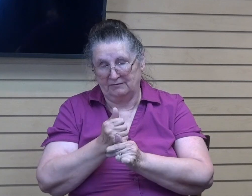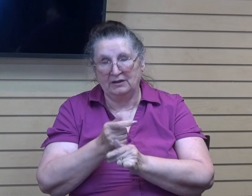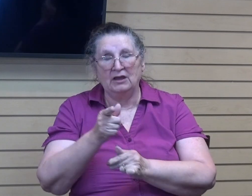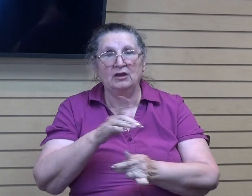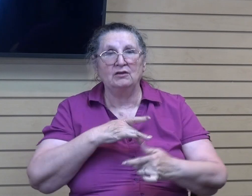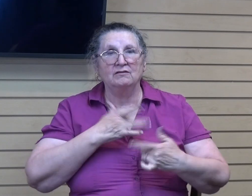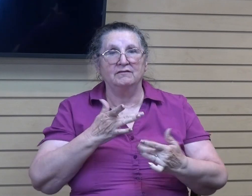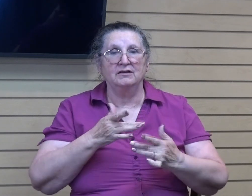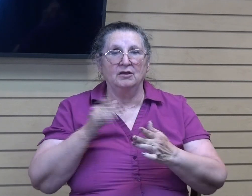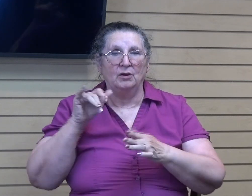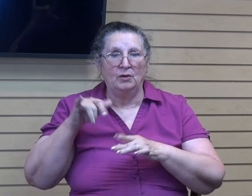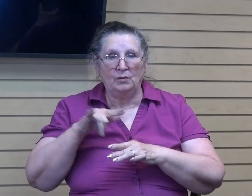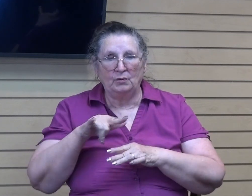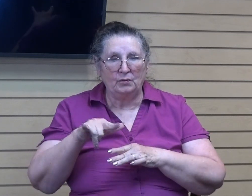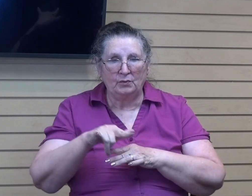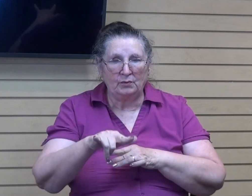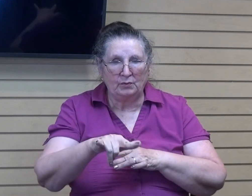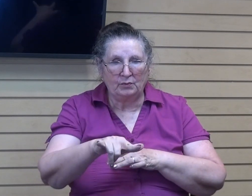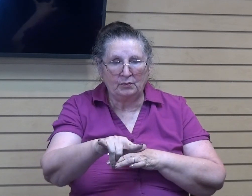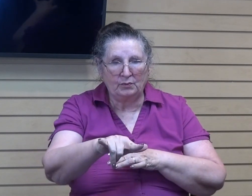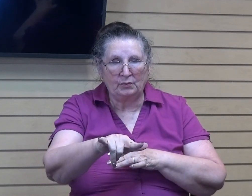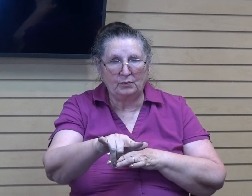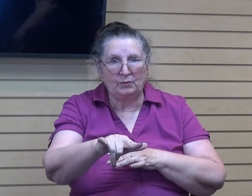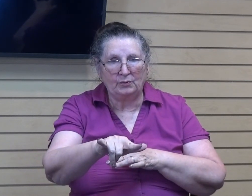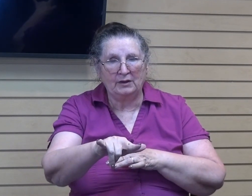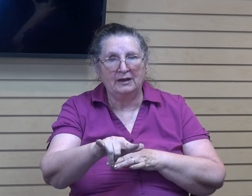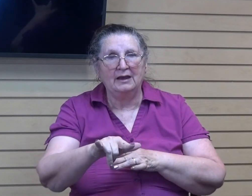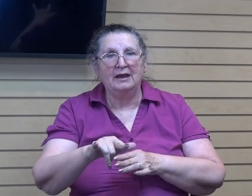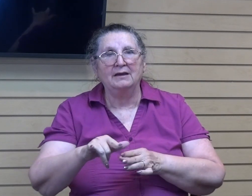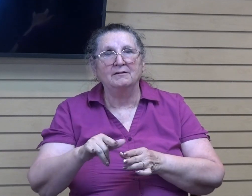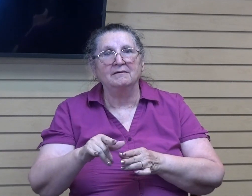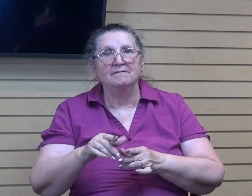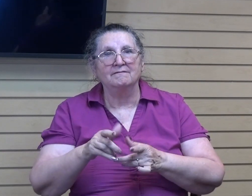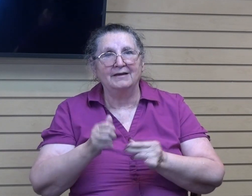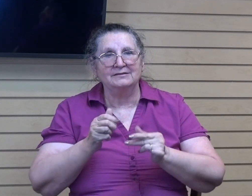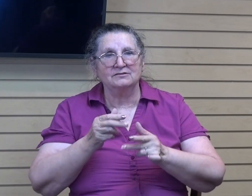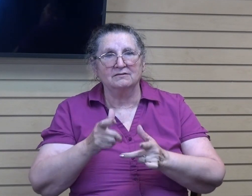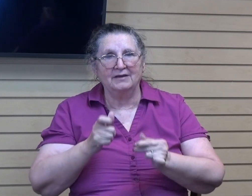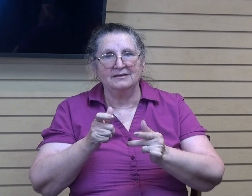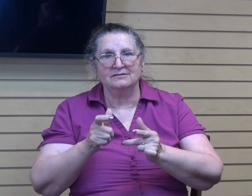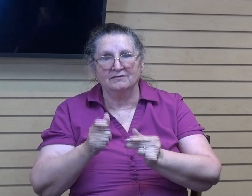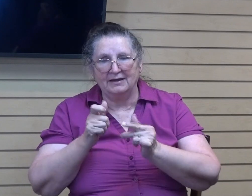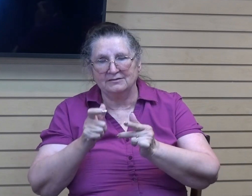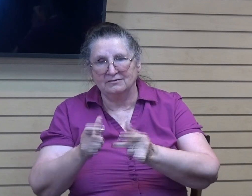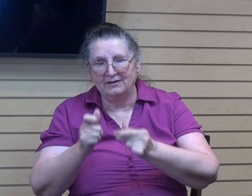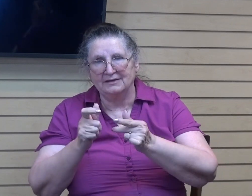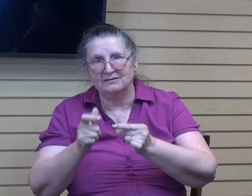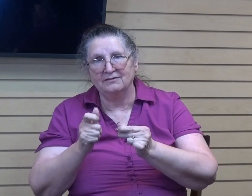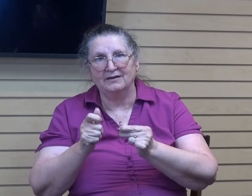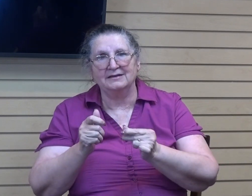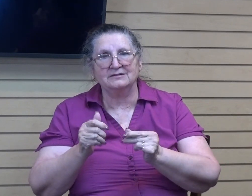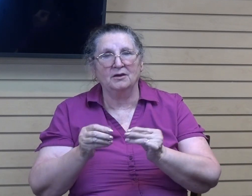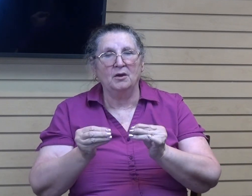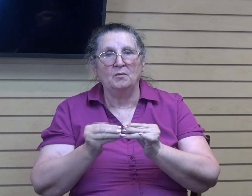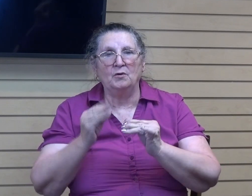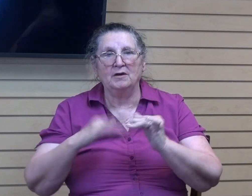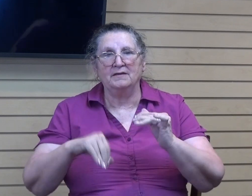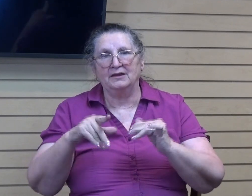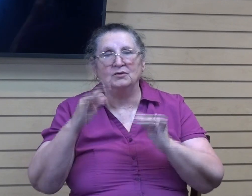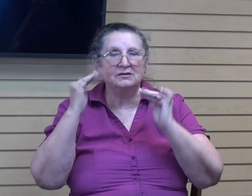and the momentum is gaining speed faster than you've expected. When we have to remember that God has